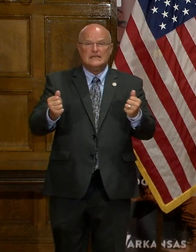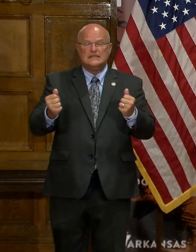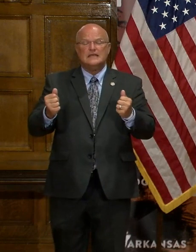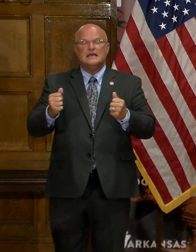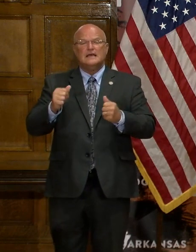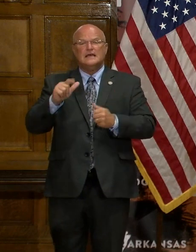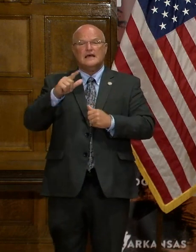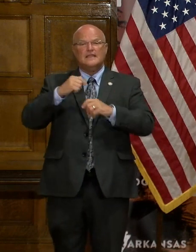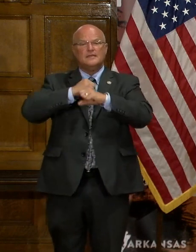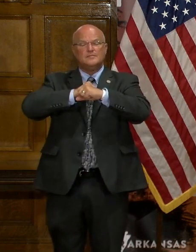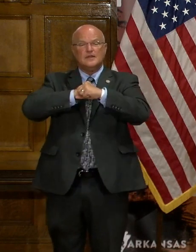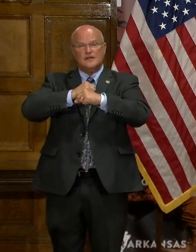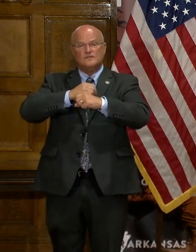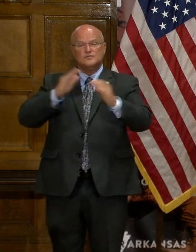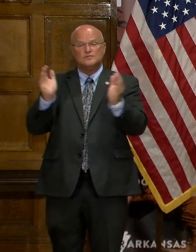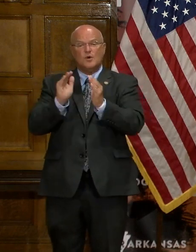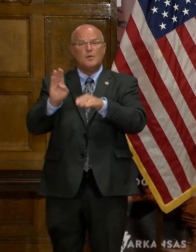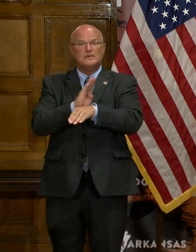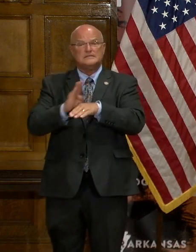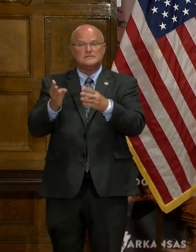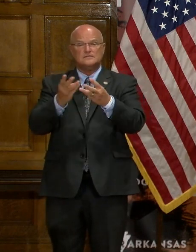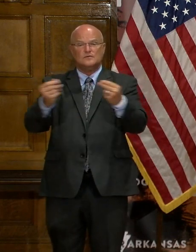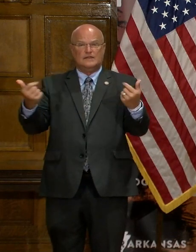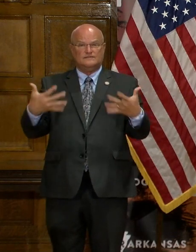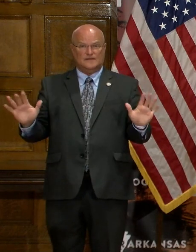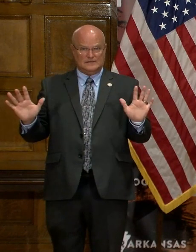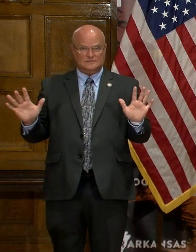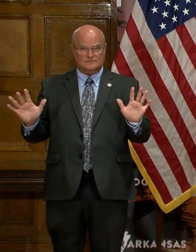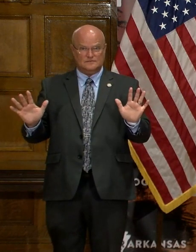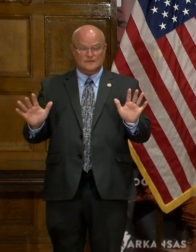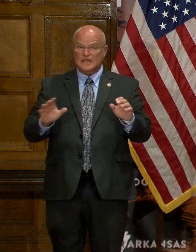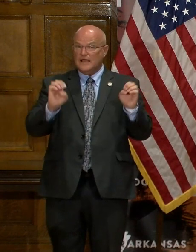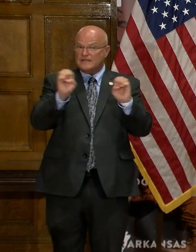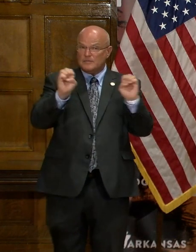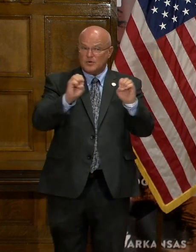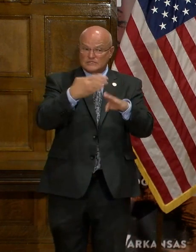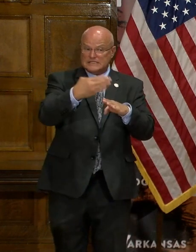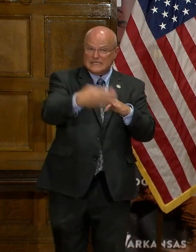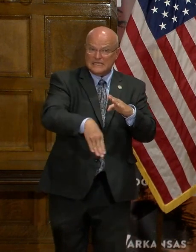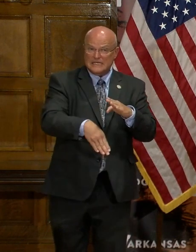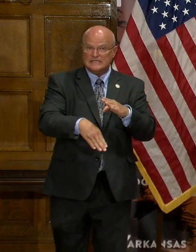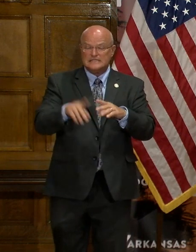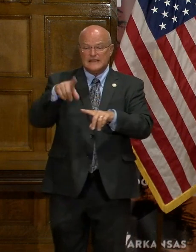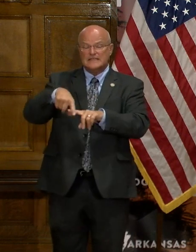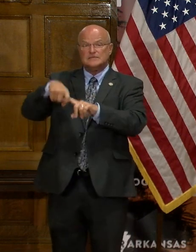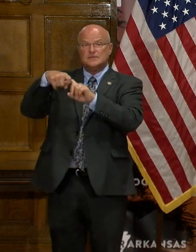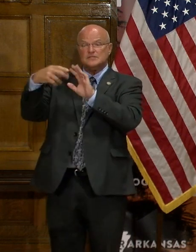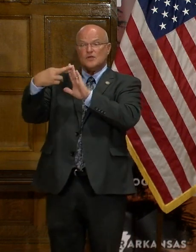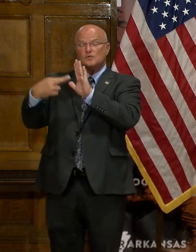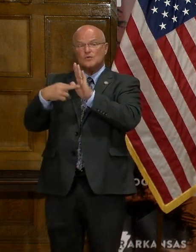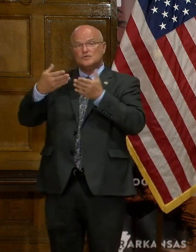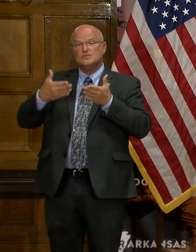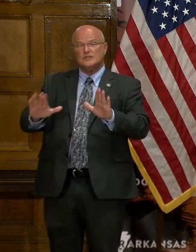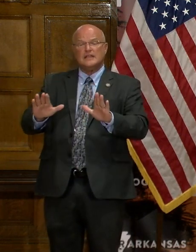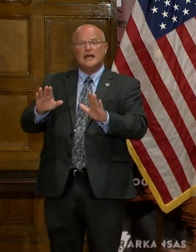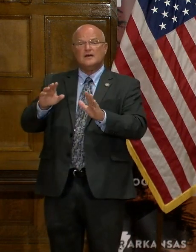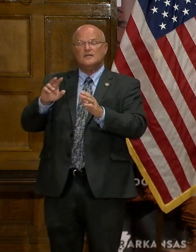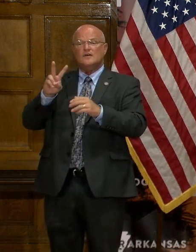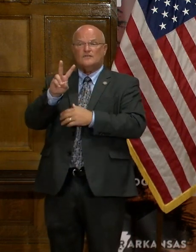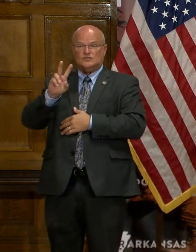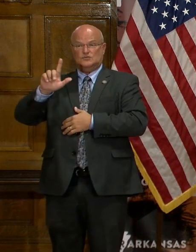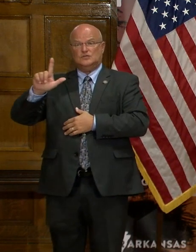protection for small businesses would end. If the emergency ends, the suspension of rules to allow virtual